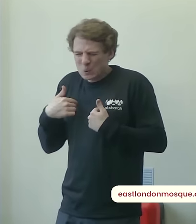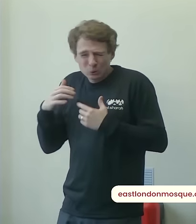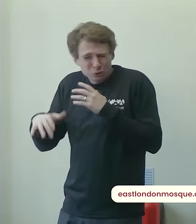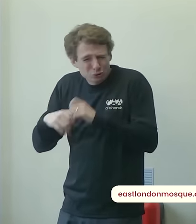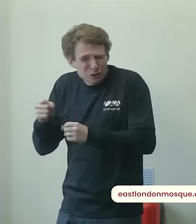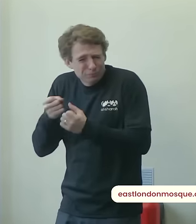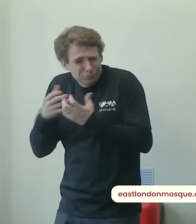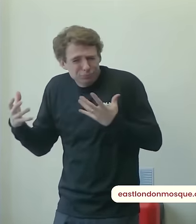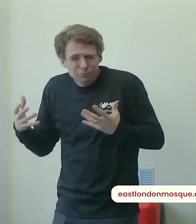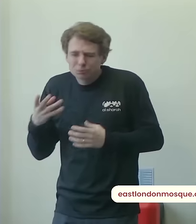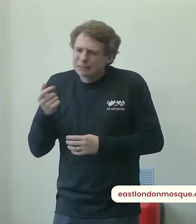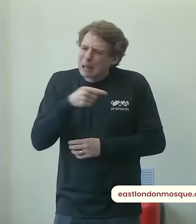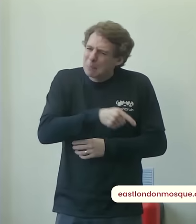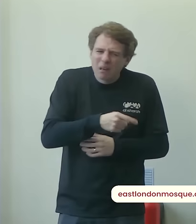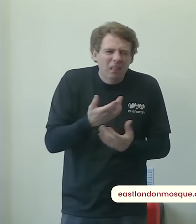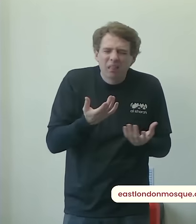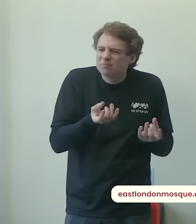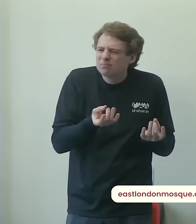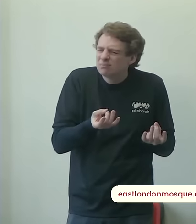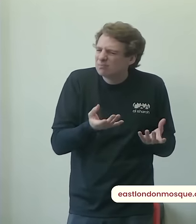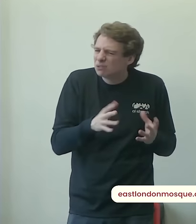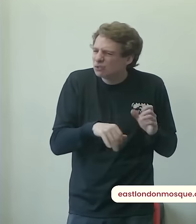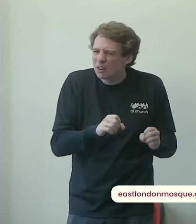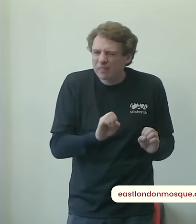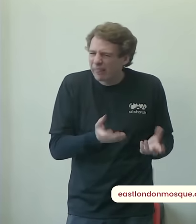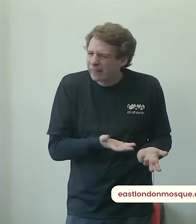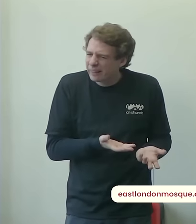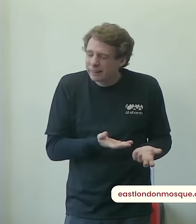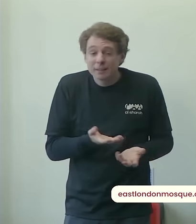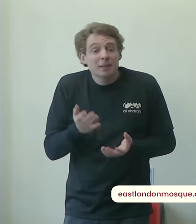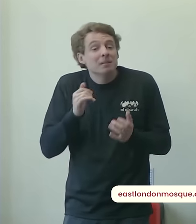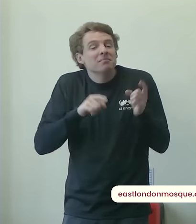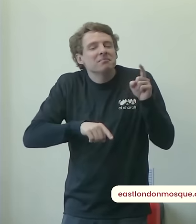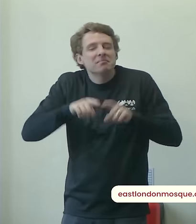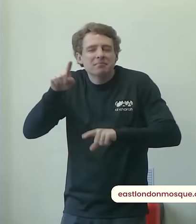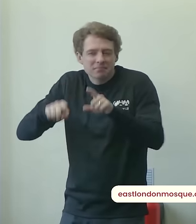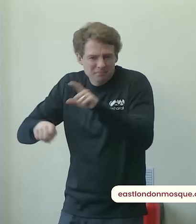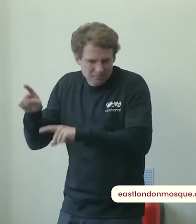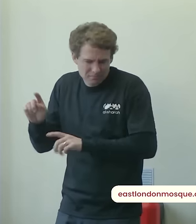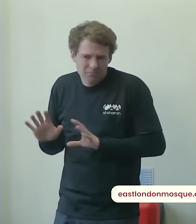come i have a bigger problem than you while i tell you this